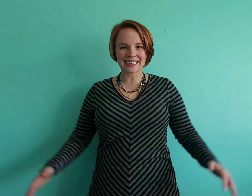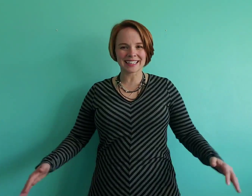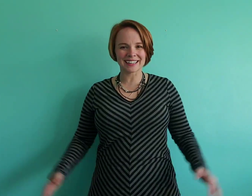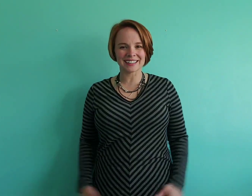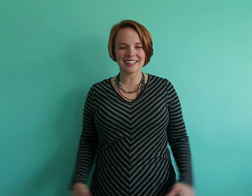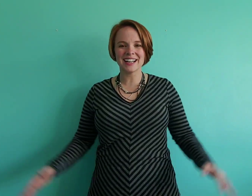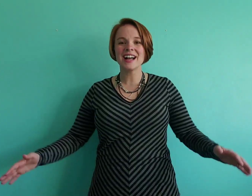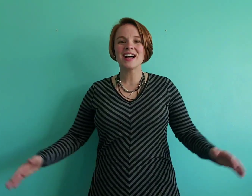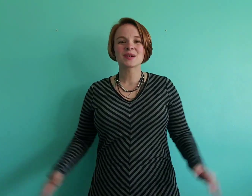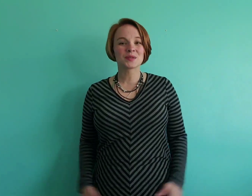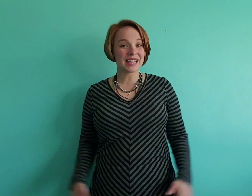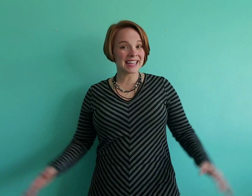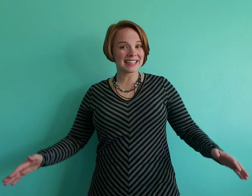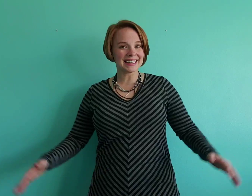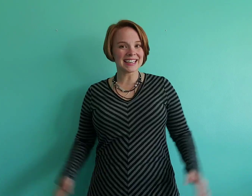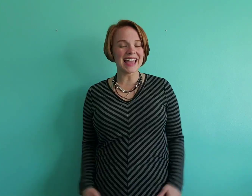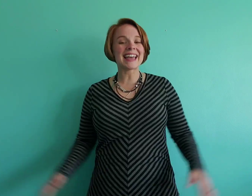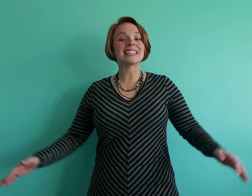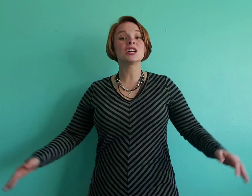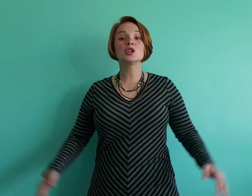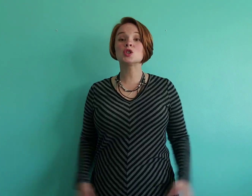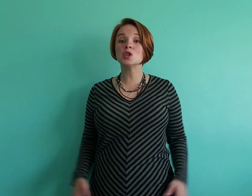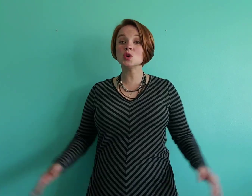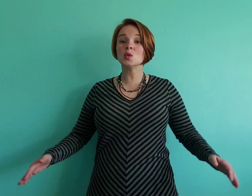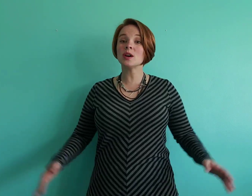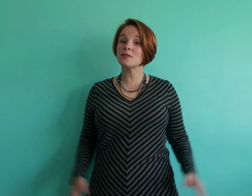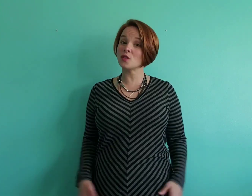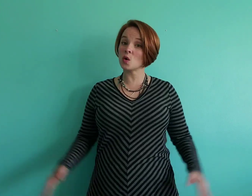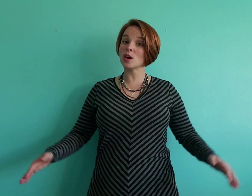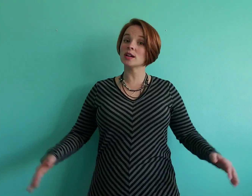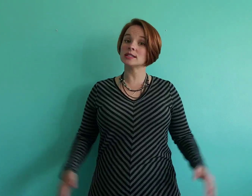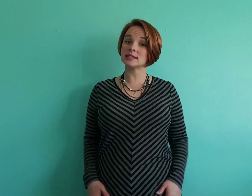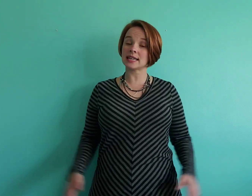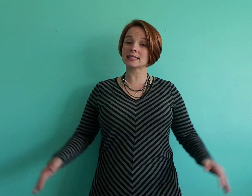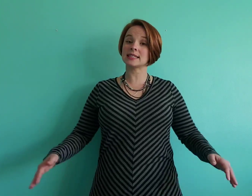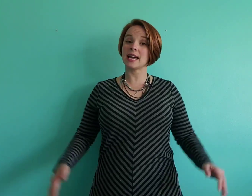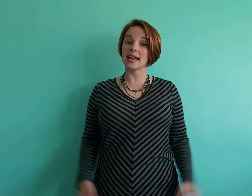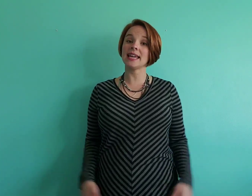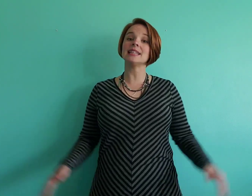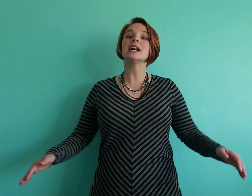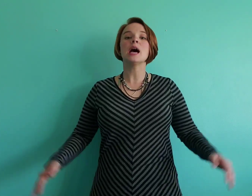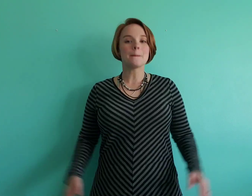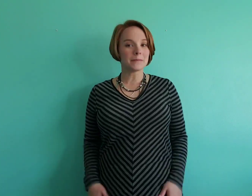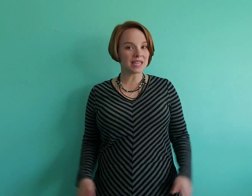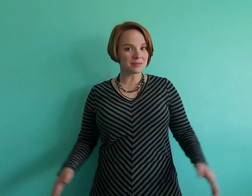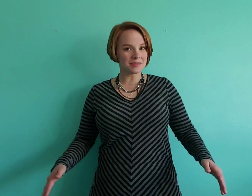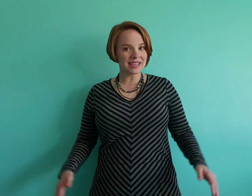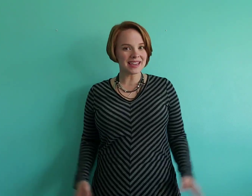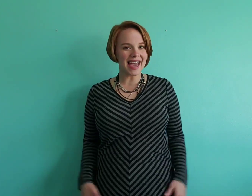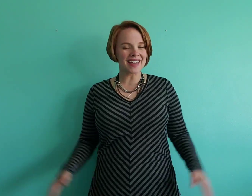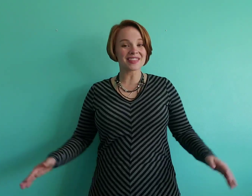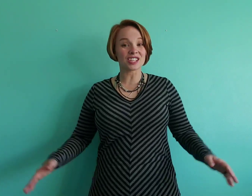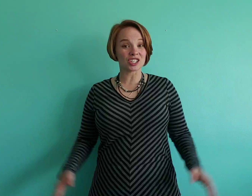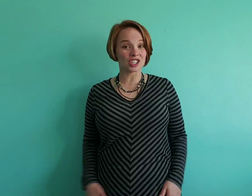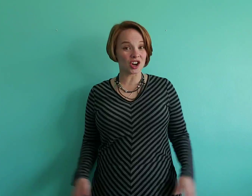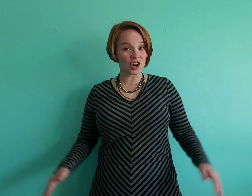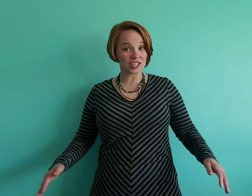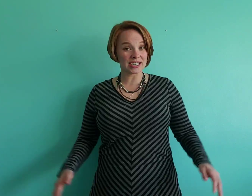here. Ready, end. Two, four, six, eight. Meet me at the garden